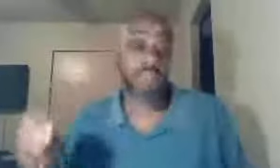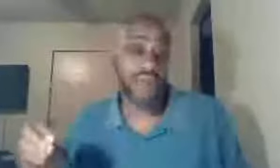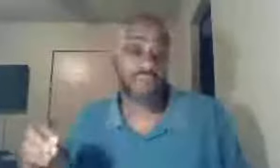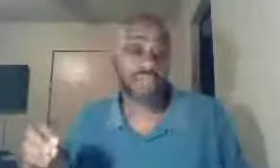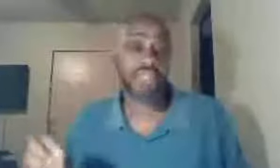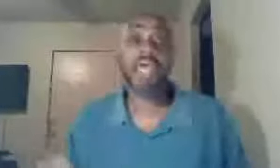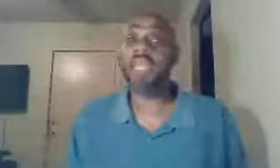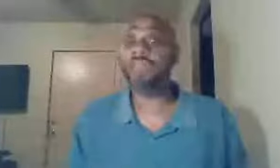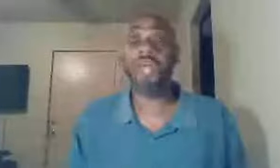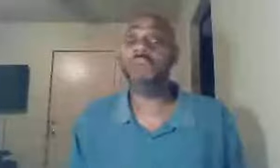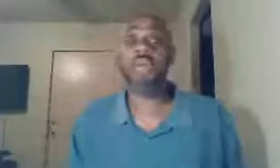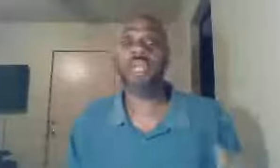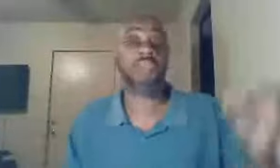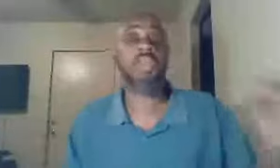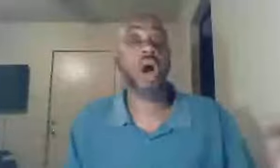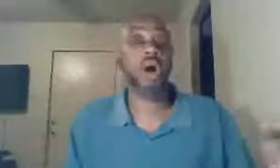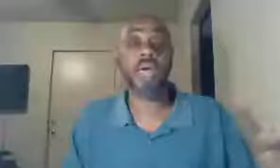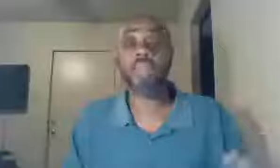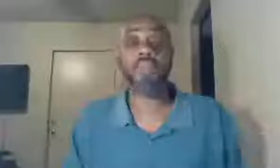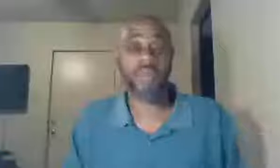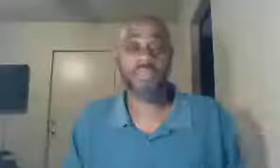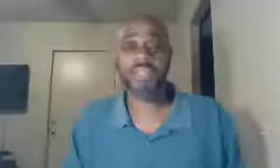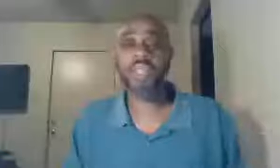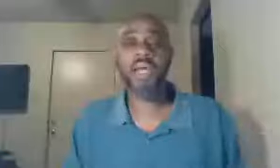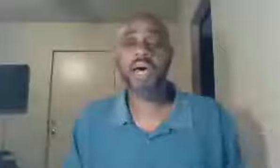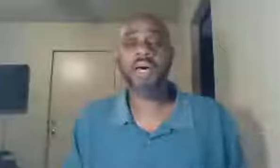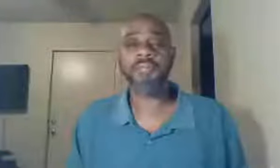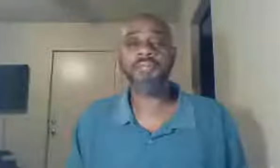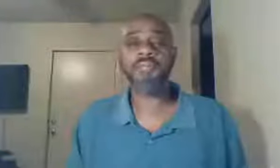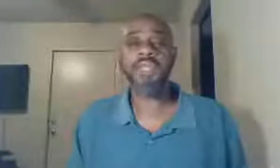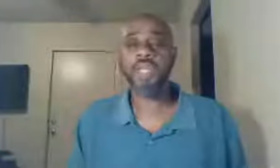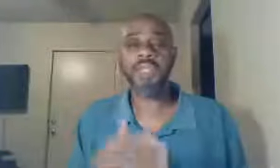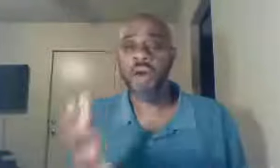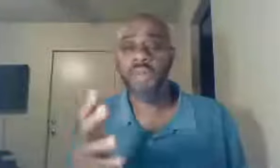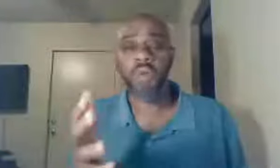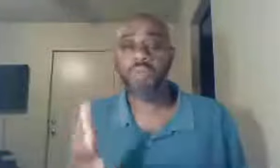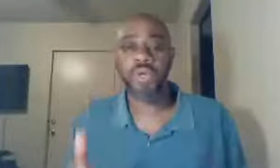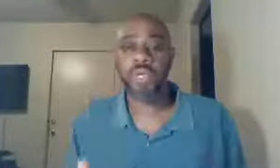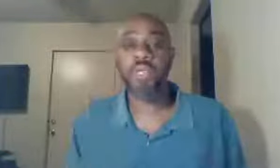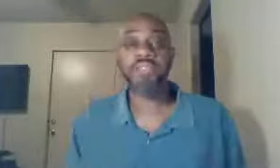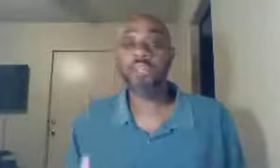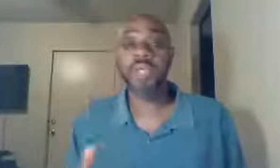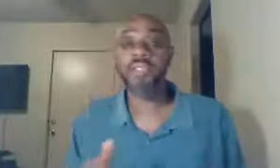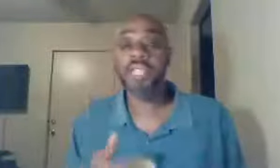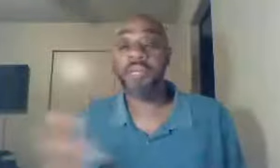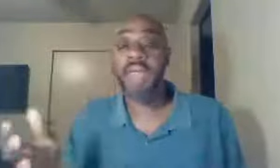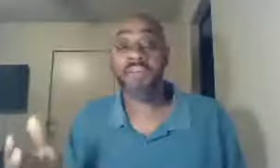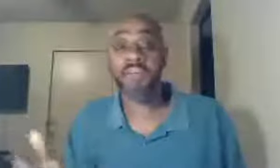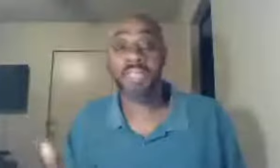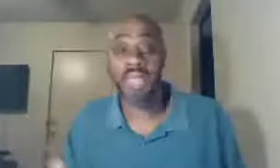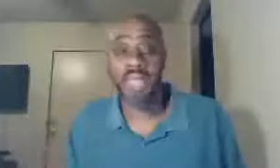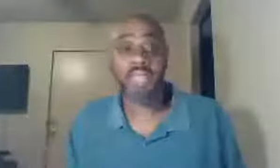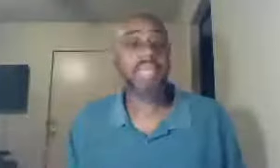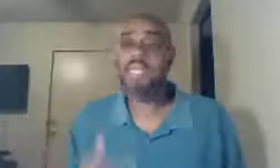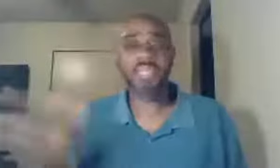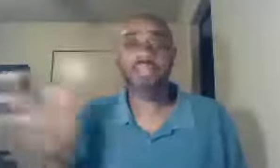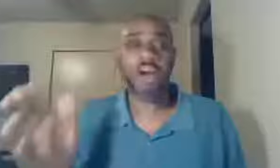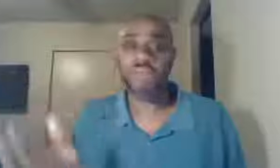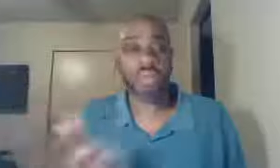prophets, and if they won't hear the law, and the prophets, he said, no, they won't do it, so send a man from the dead, he said, no, if they don't